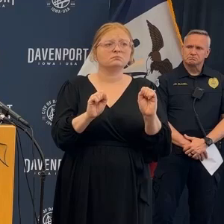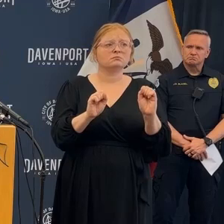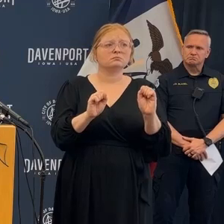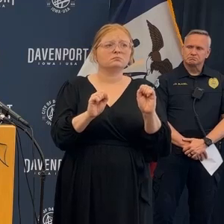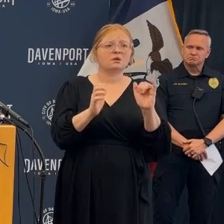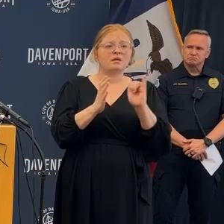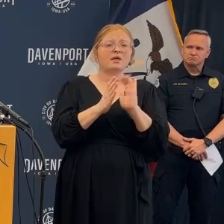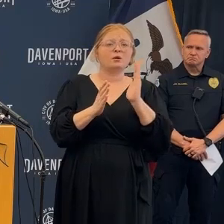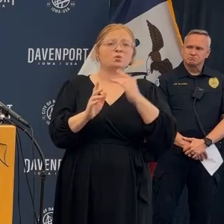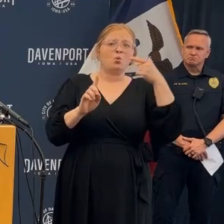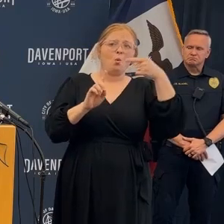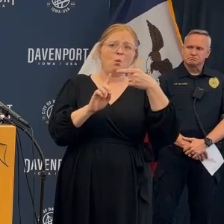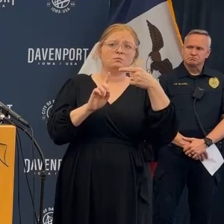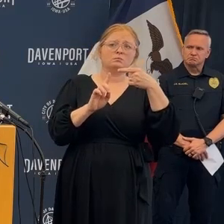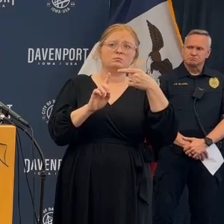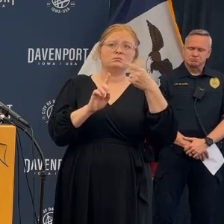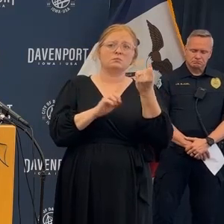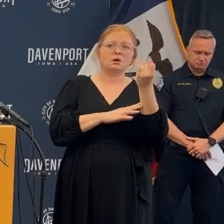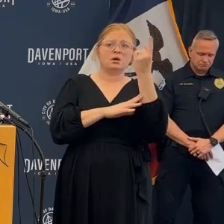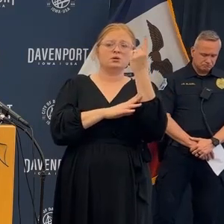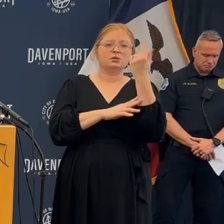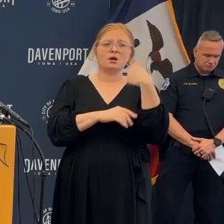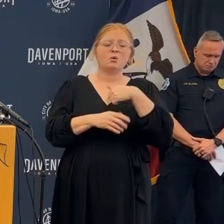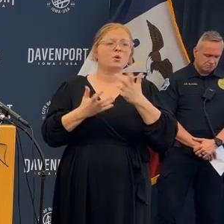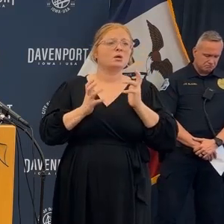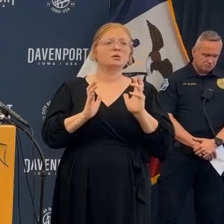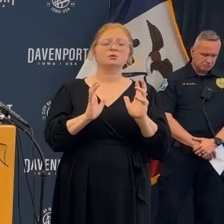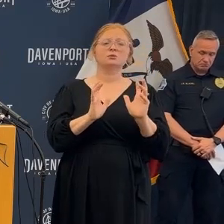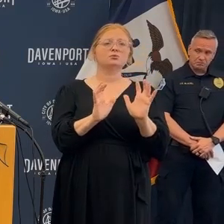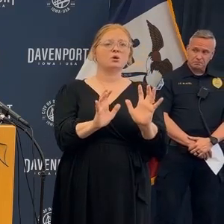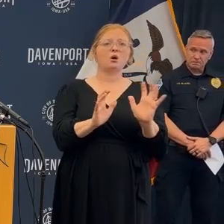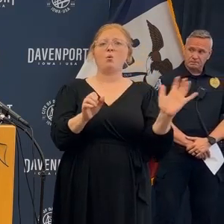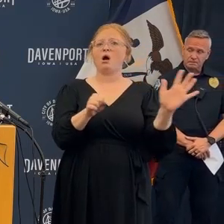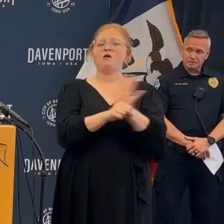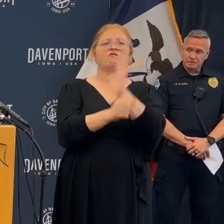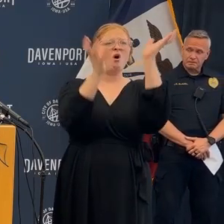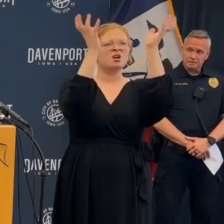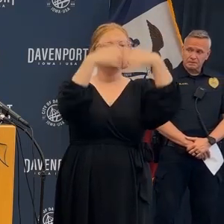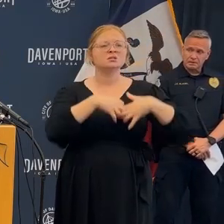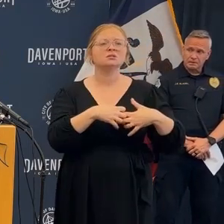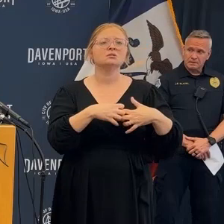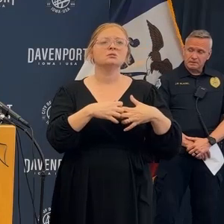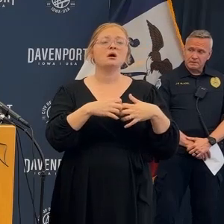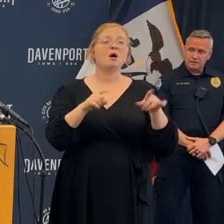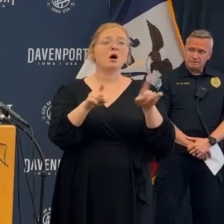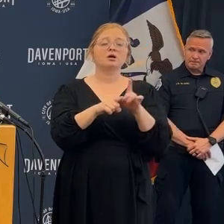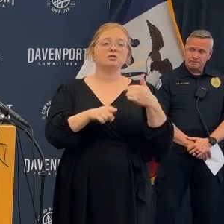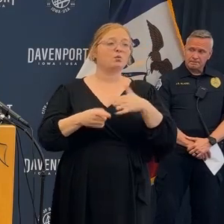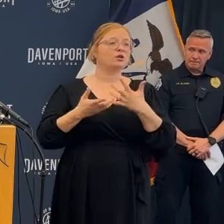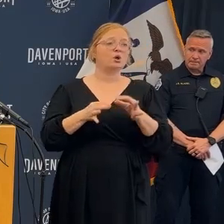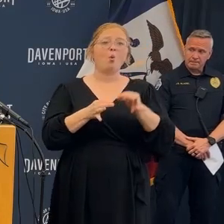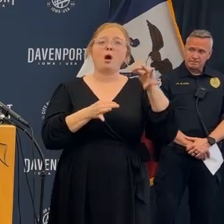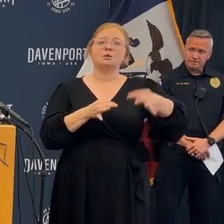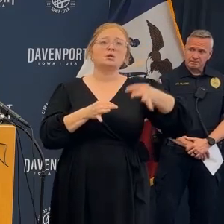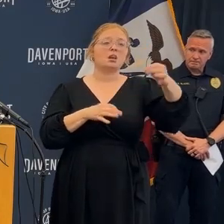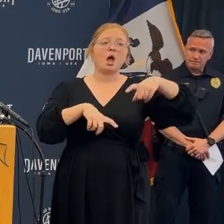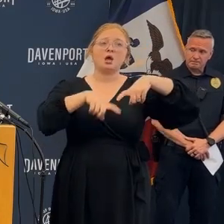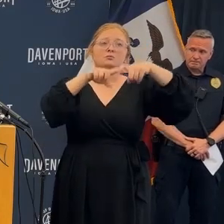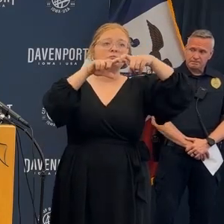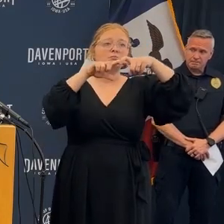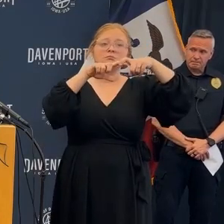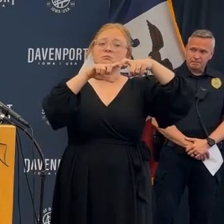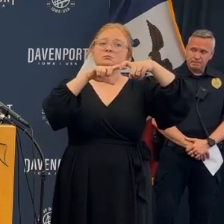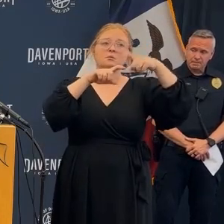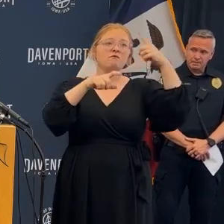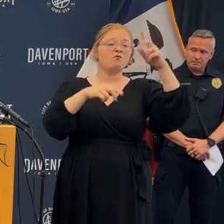possible and recover them. That's really what we want. We do not want a full-on demolition or